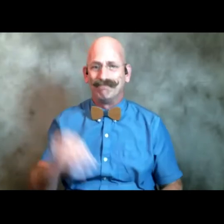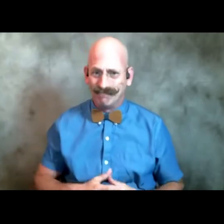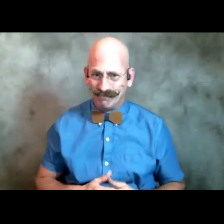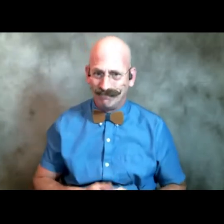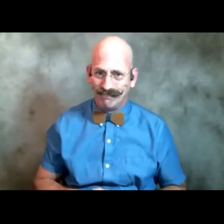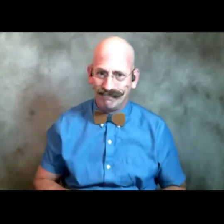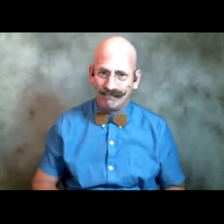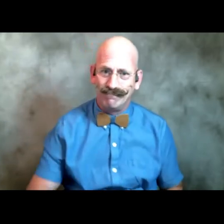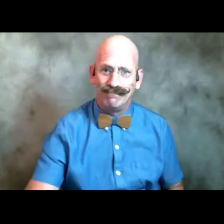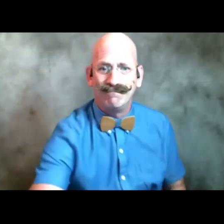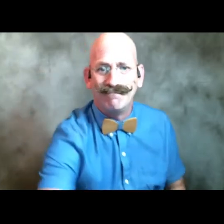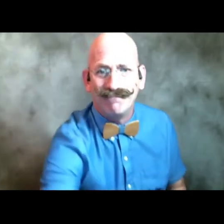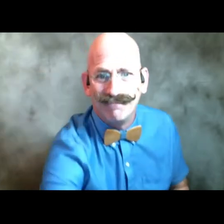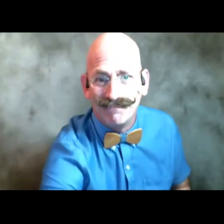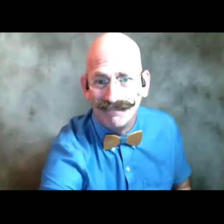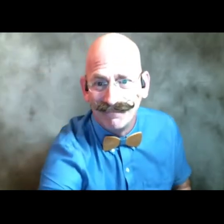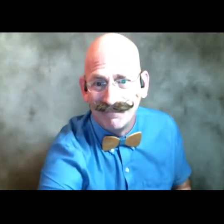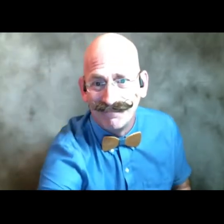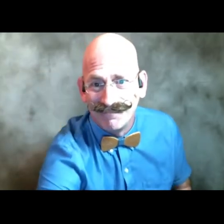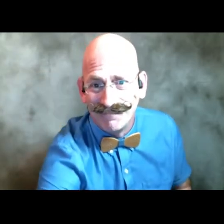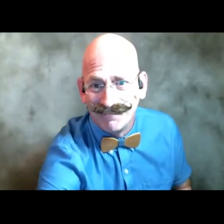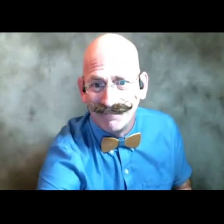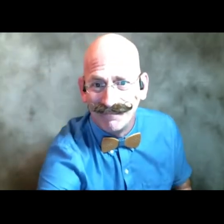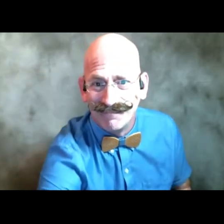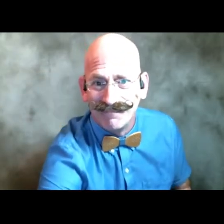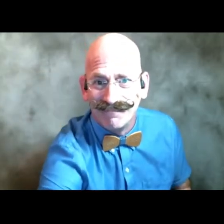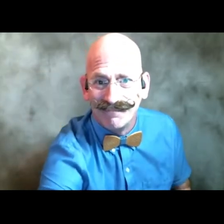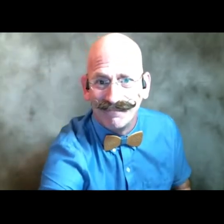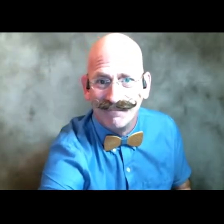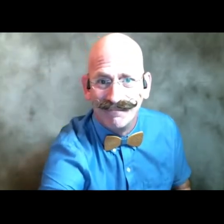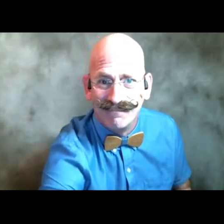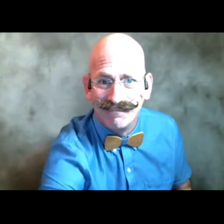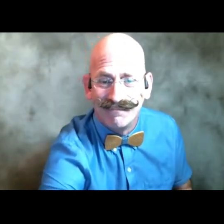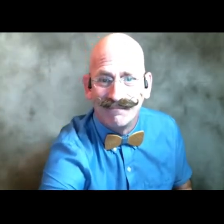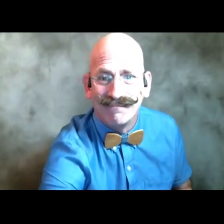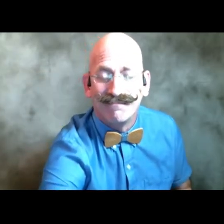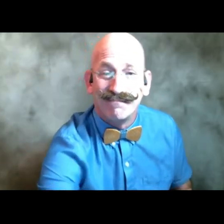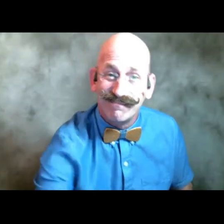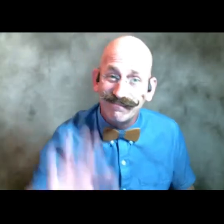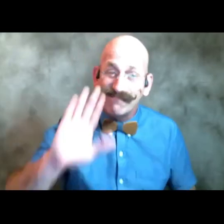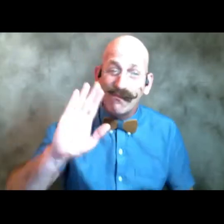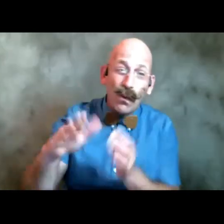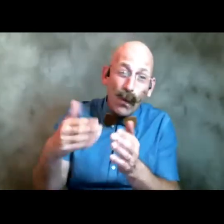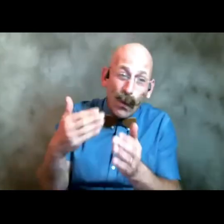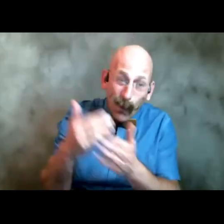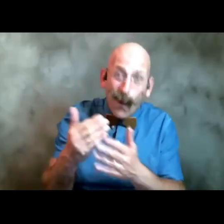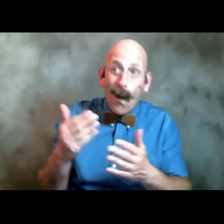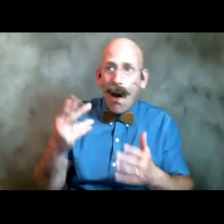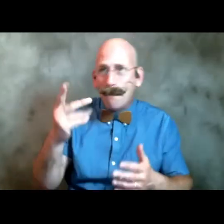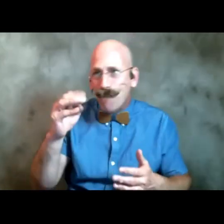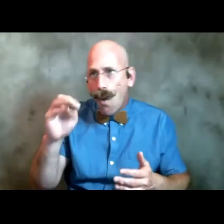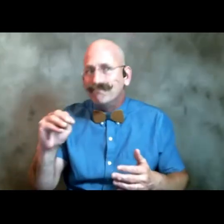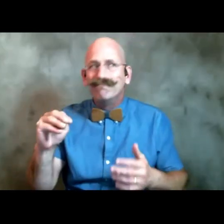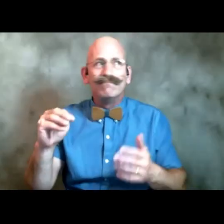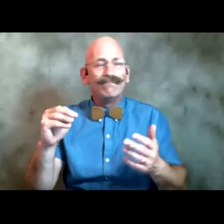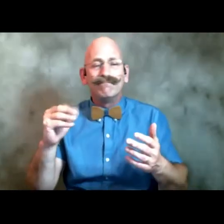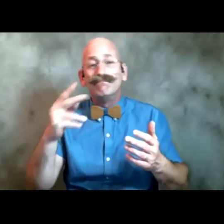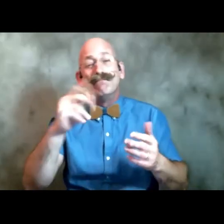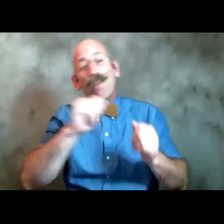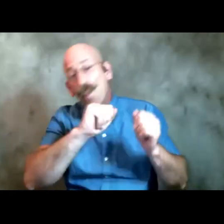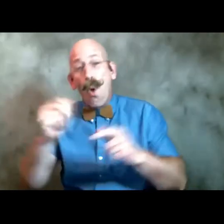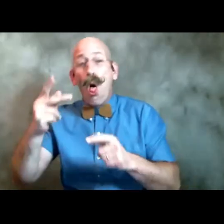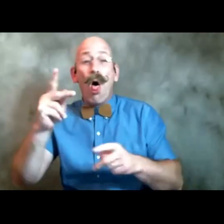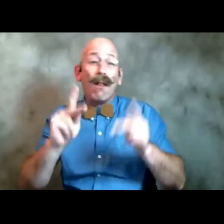um everyone wrote a pandemic poem I hope this is one of the least objectionable of the pandemic